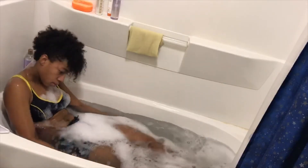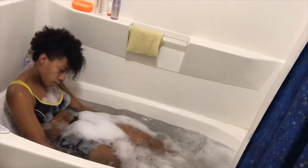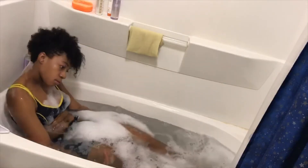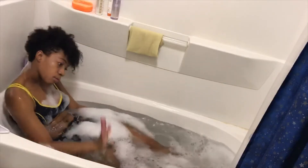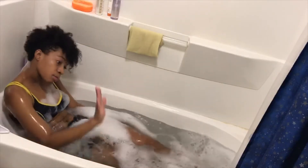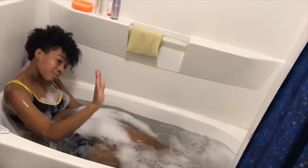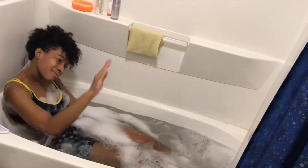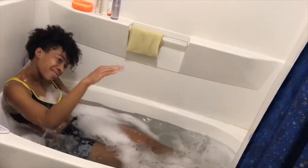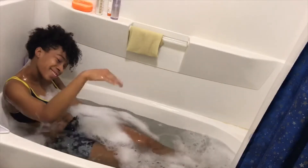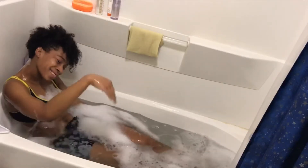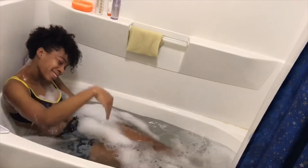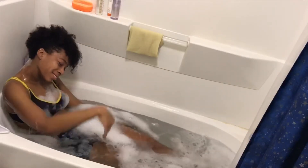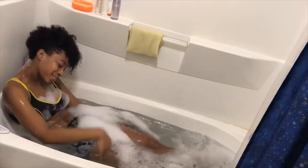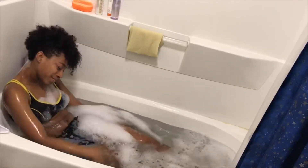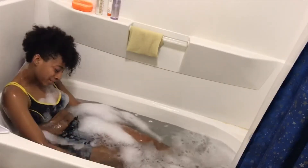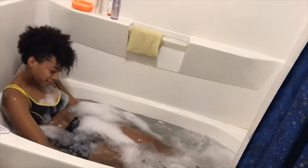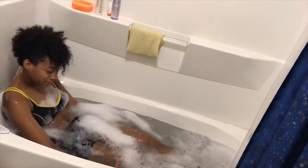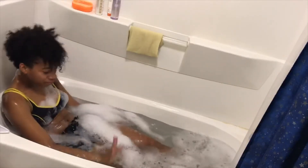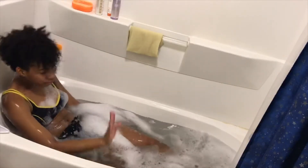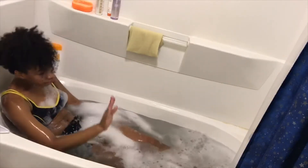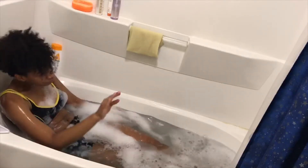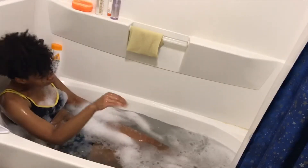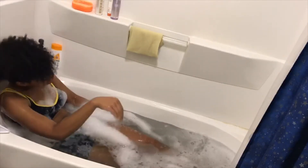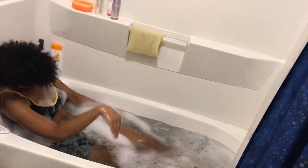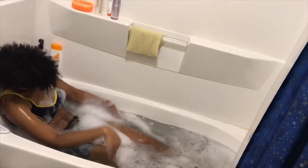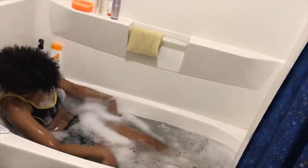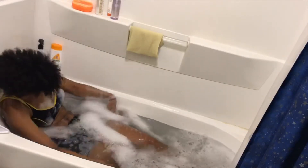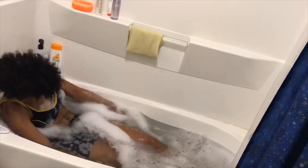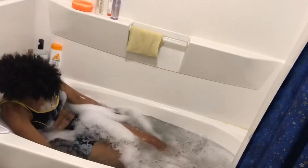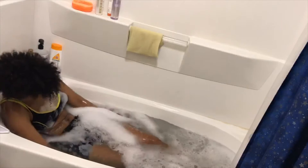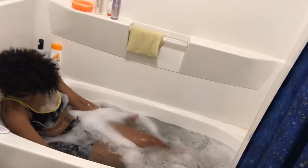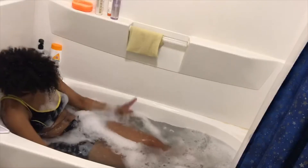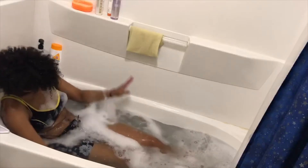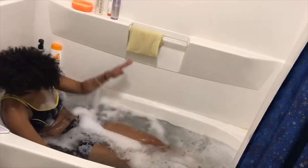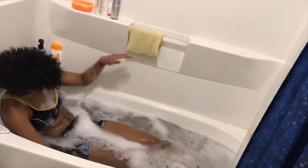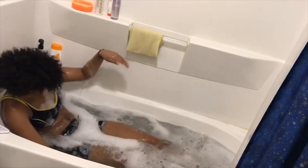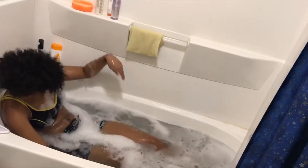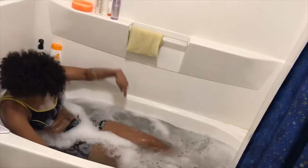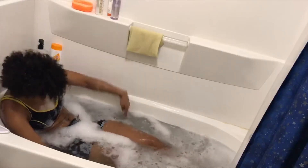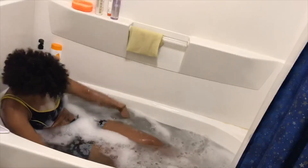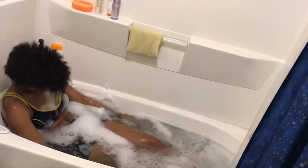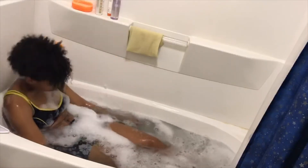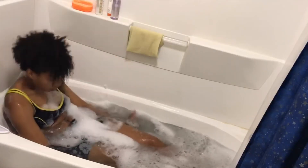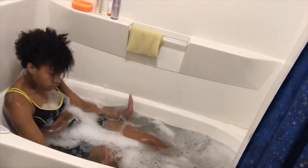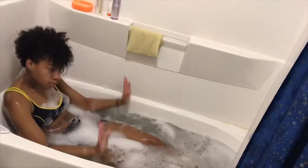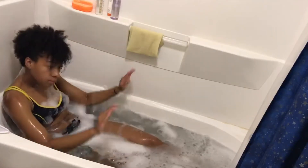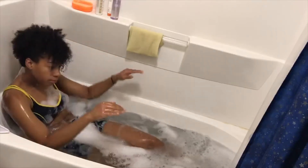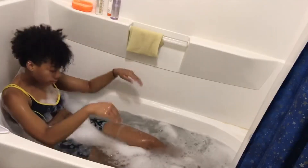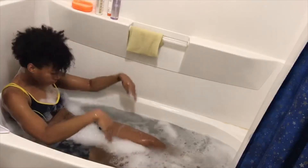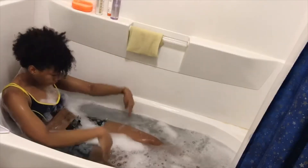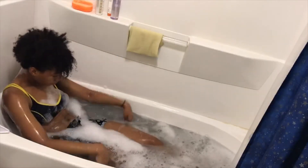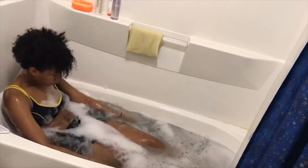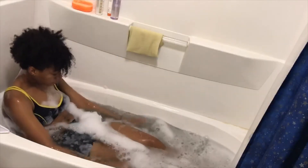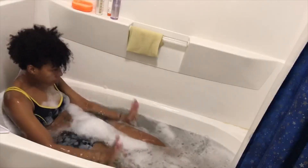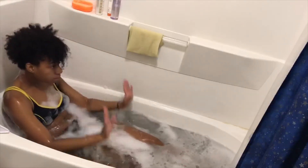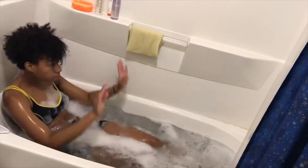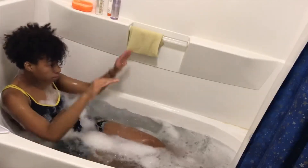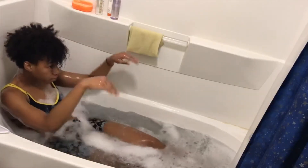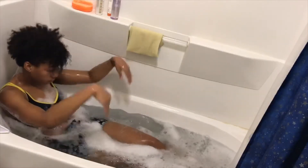in a sea of blue and green and instead of watching those juicy clouds float by i create my own sea with endless bubbles